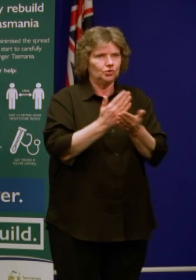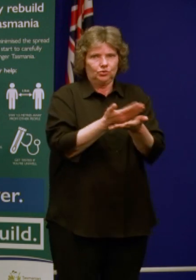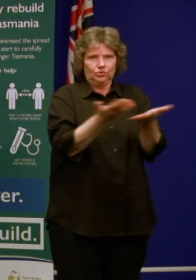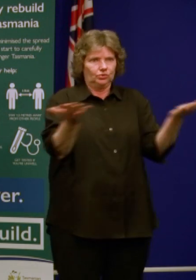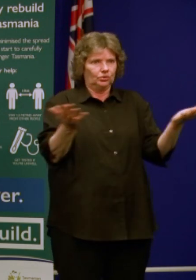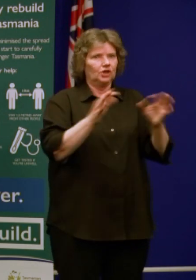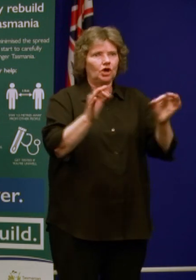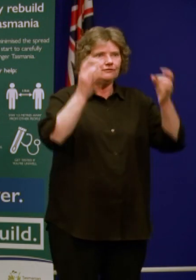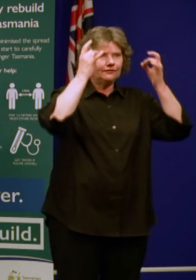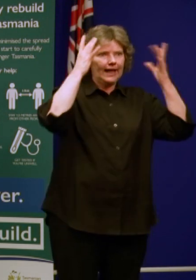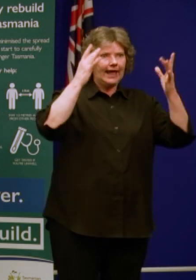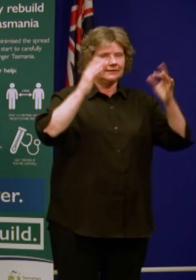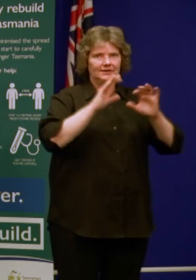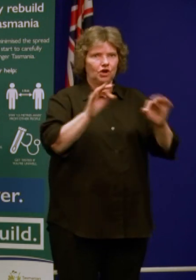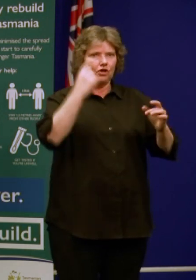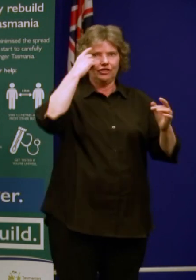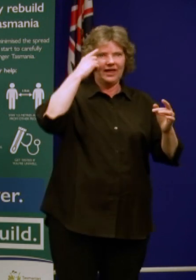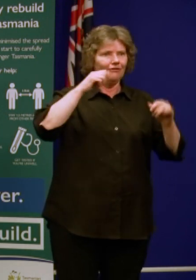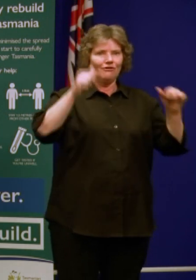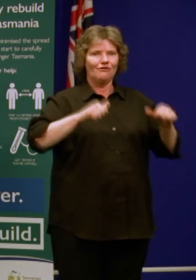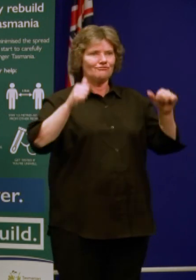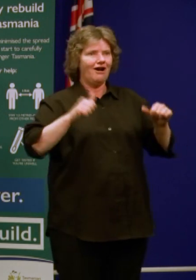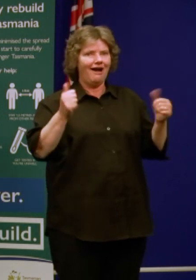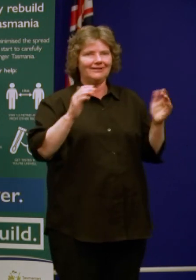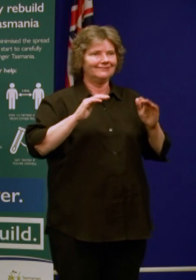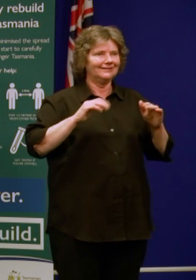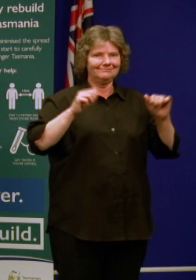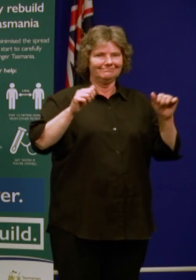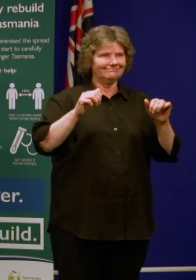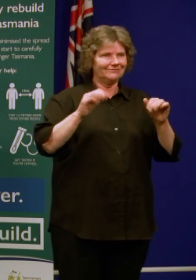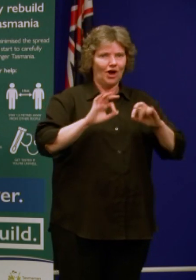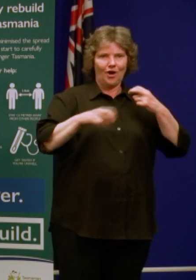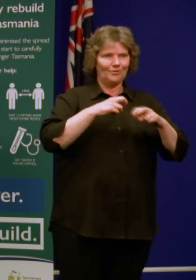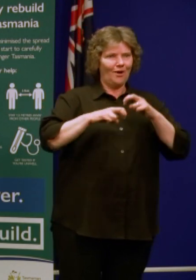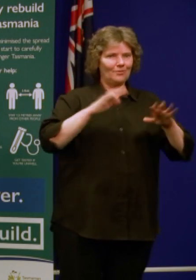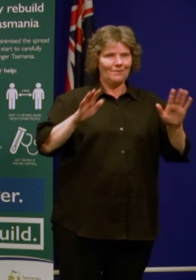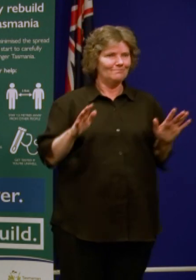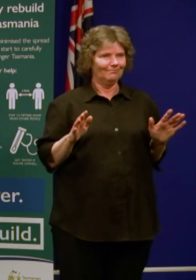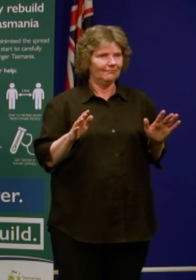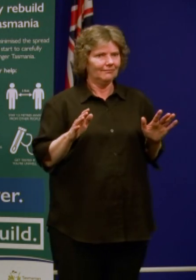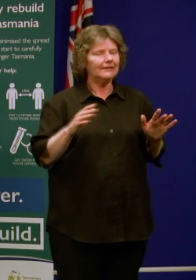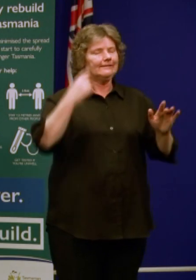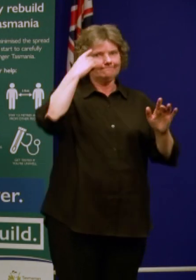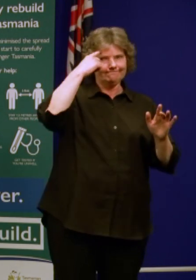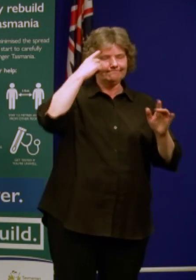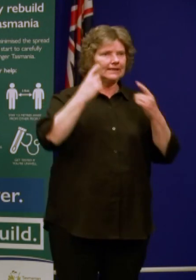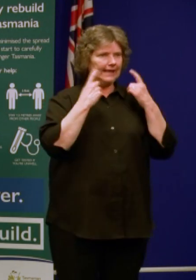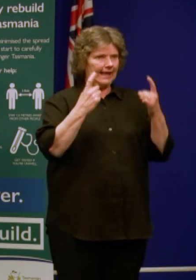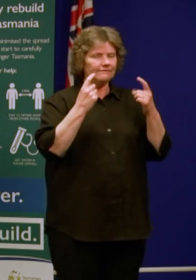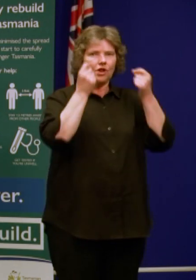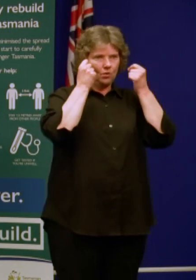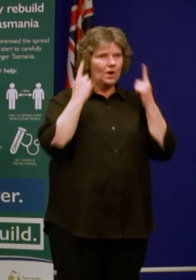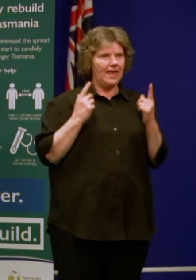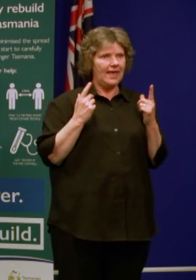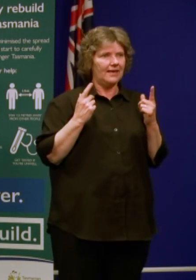that we don't become complacent, that we don't go back to that. And for the businesses in Victoria, the thousands of businesses